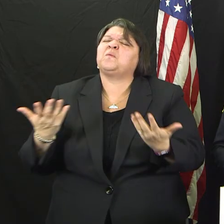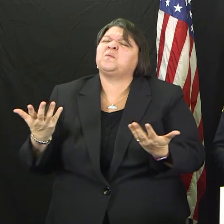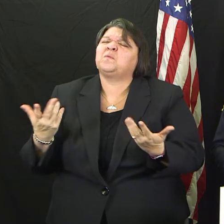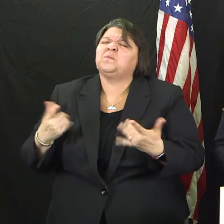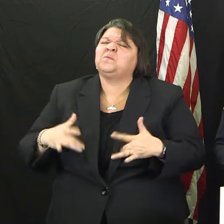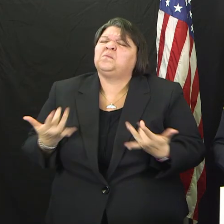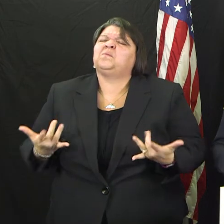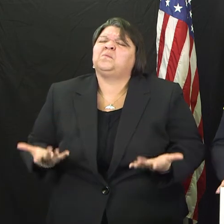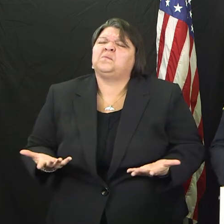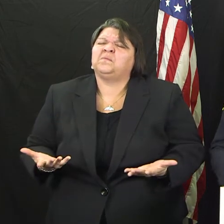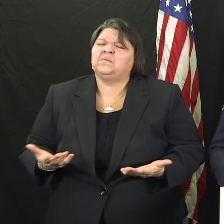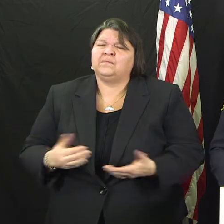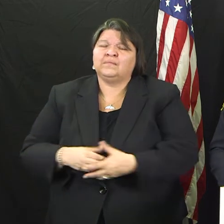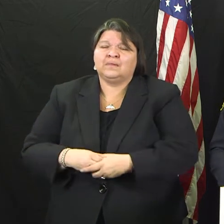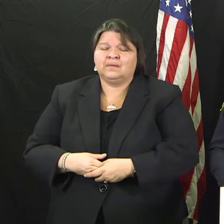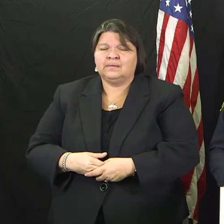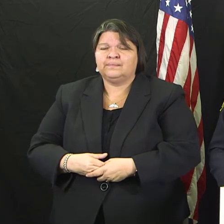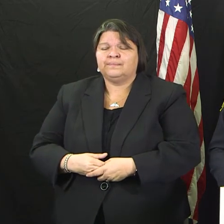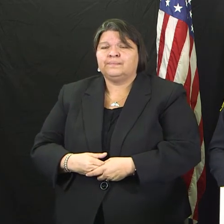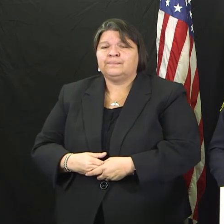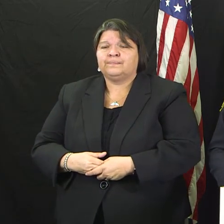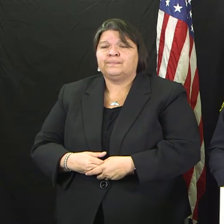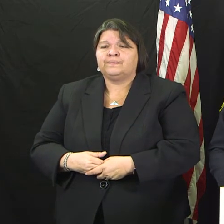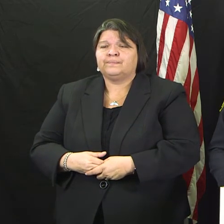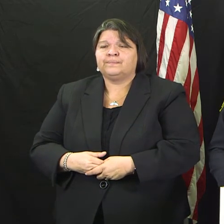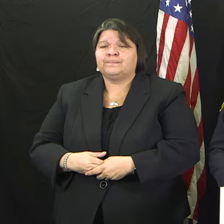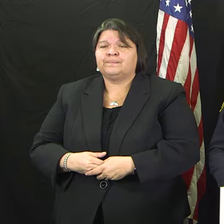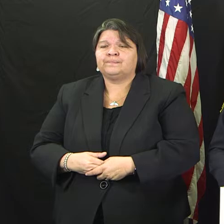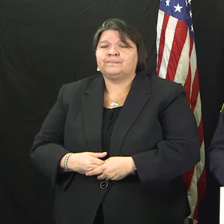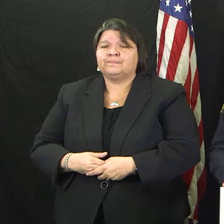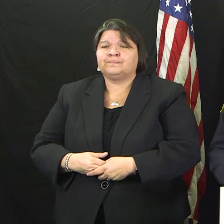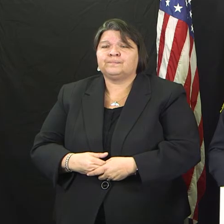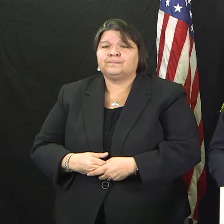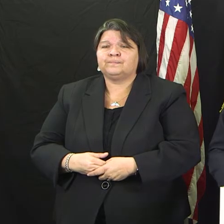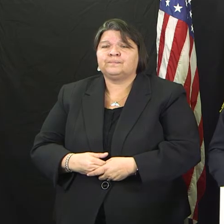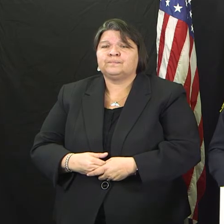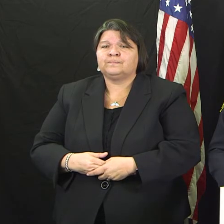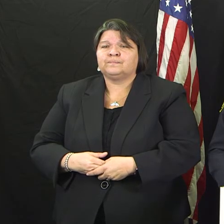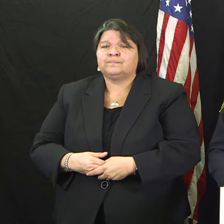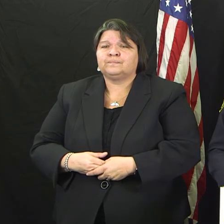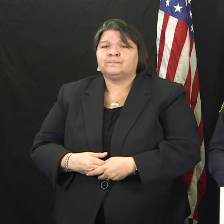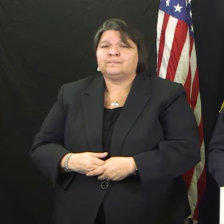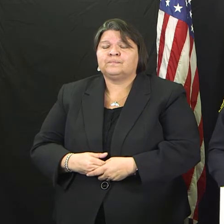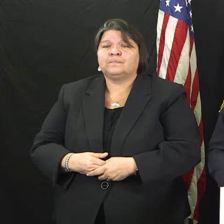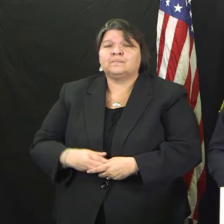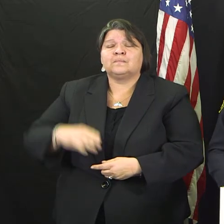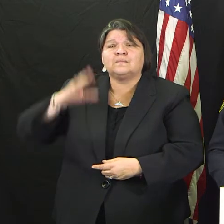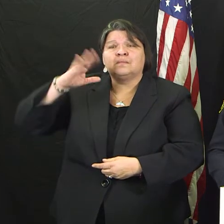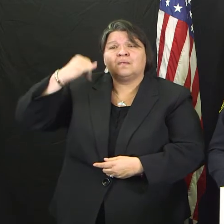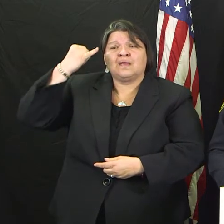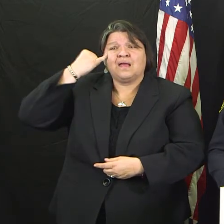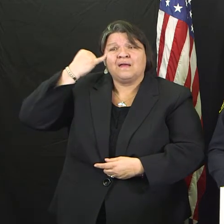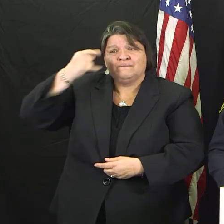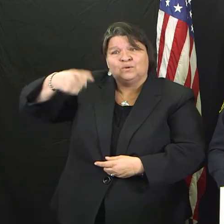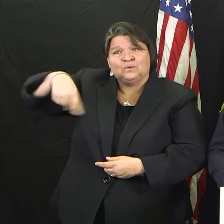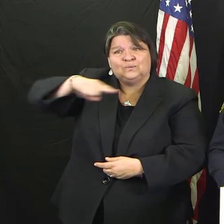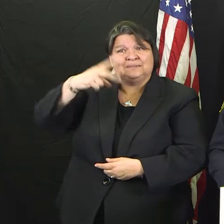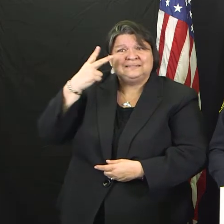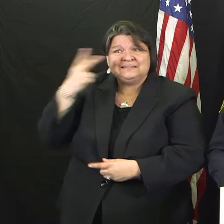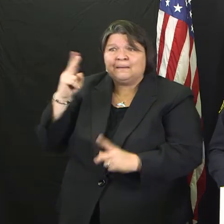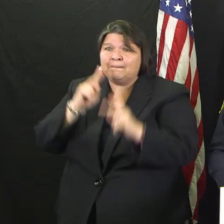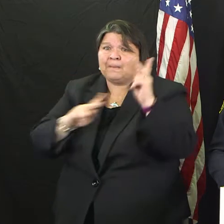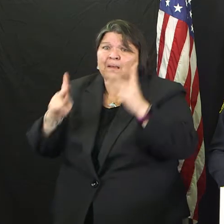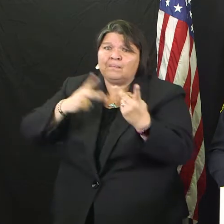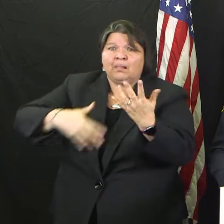to this. We want to make sure that when we encounter people in violation of the order, that we